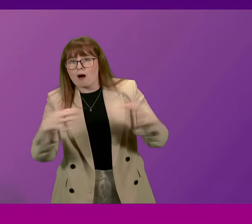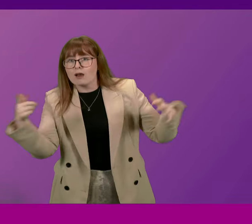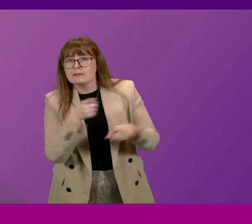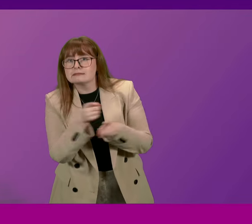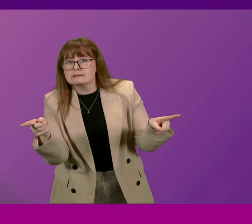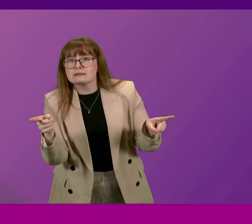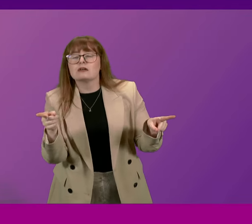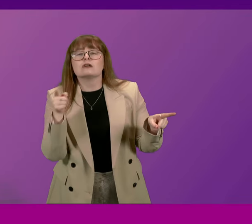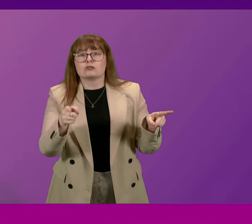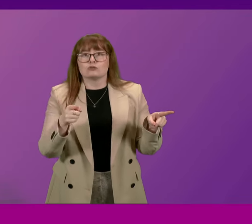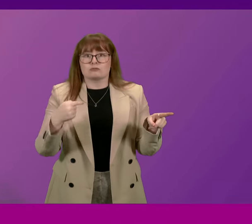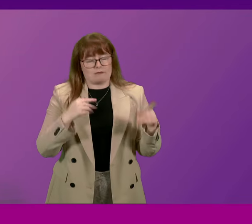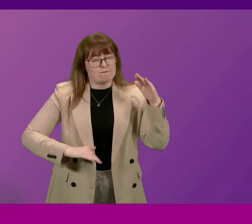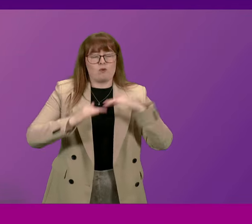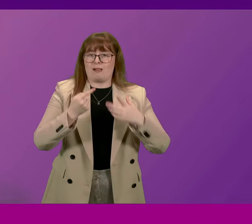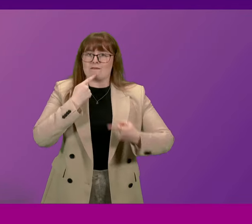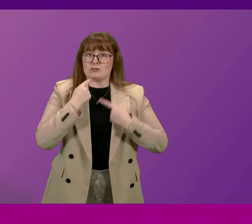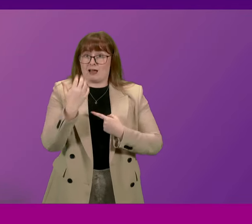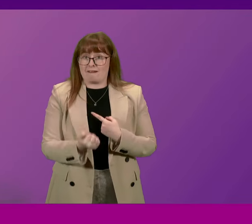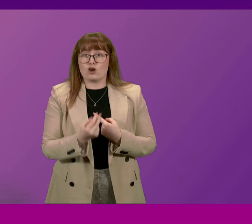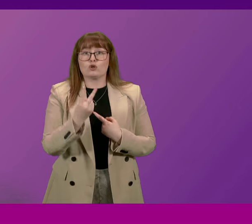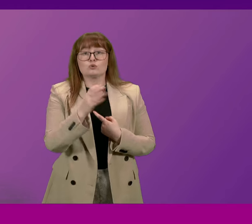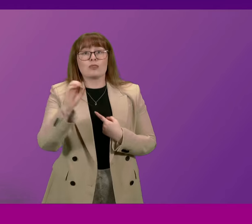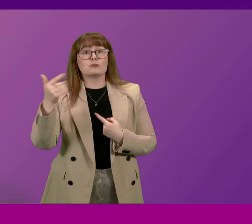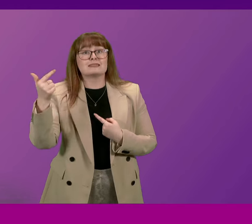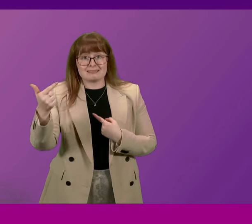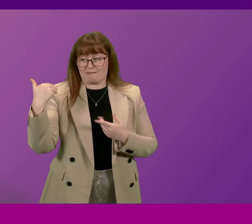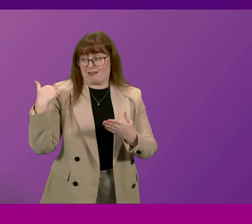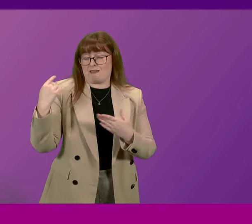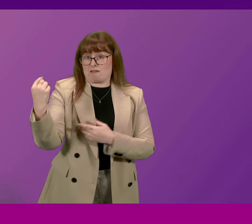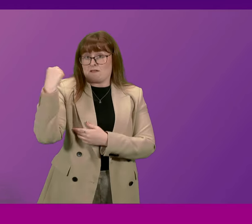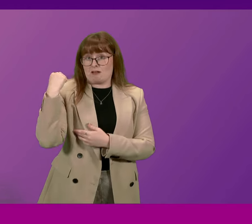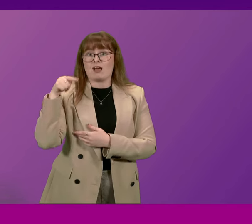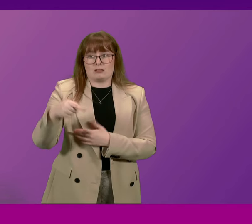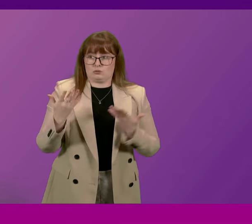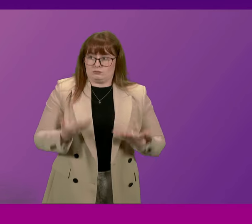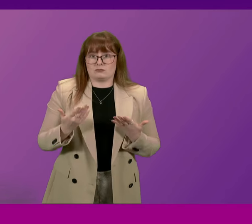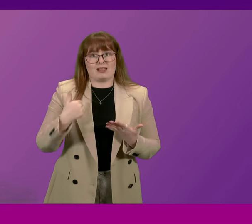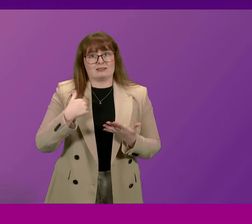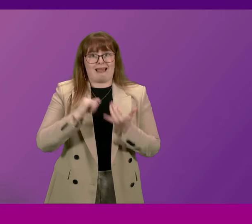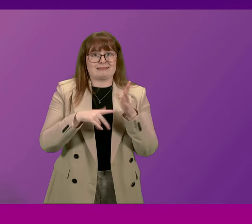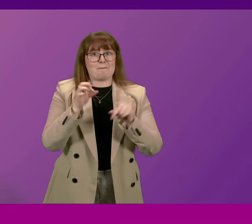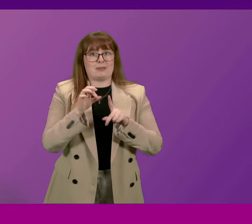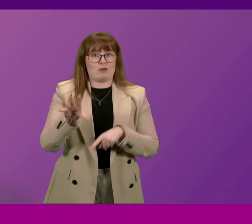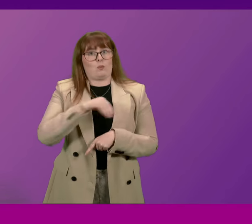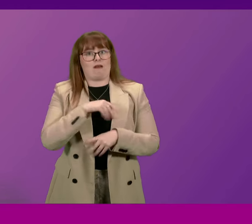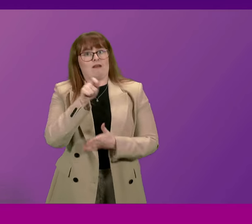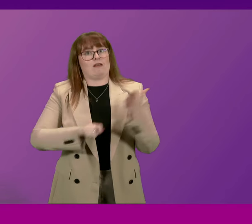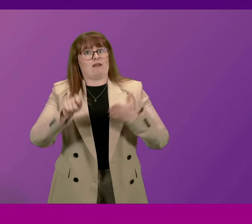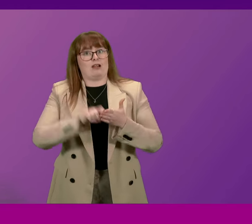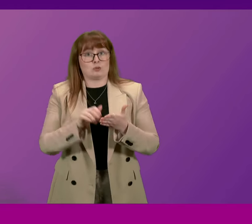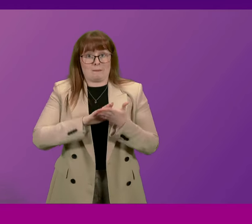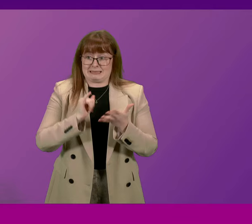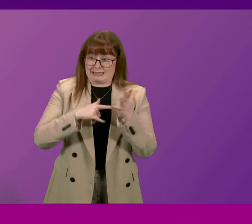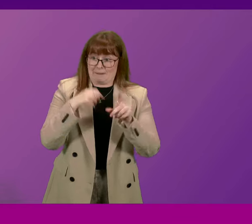so that Parliament has got complete information, 2007 was the moment that this Government was elected. So in the lifespan of